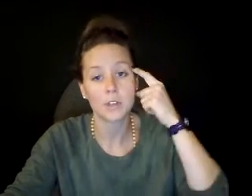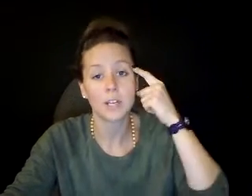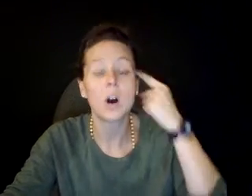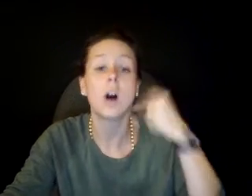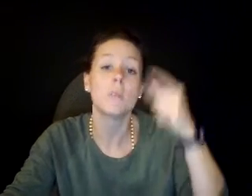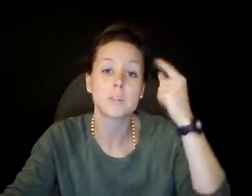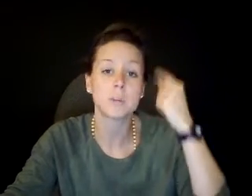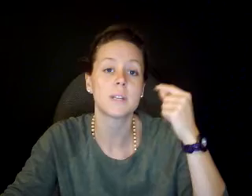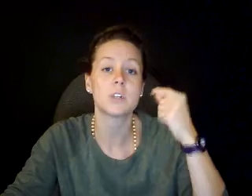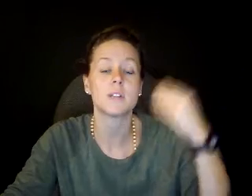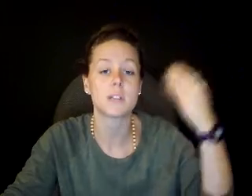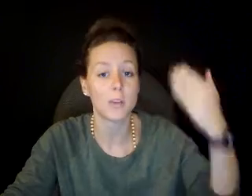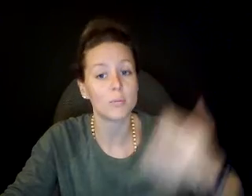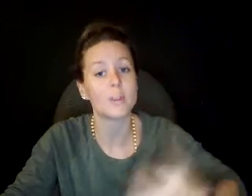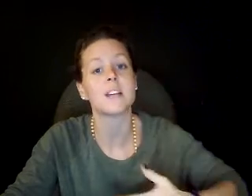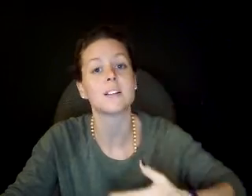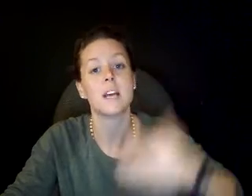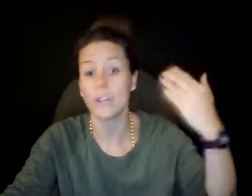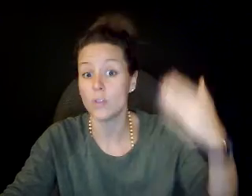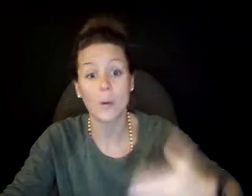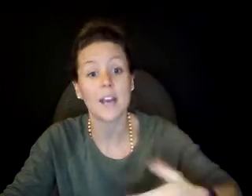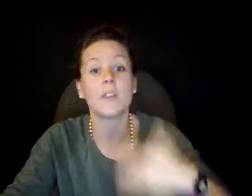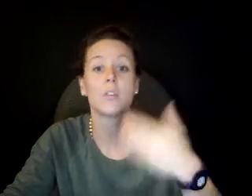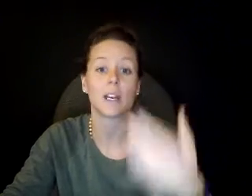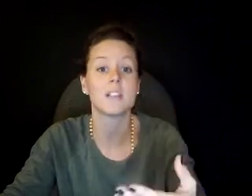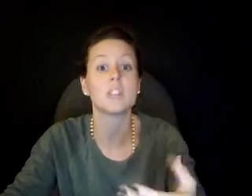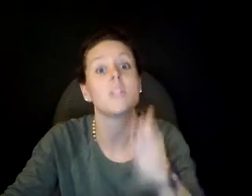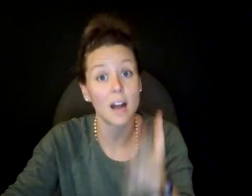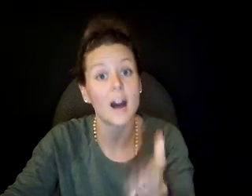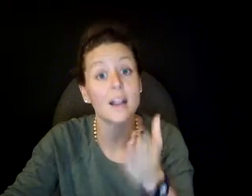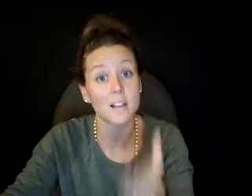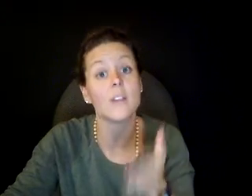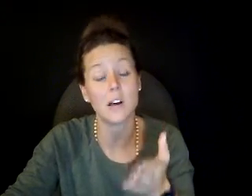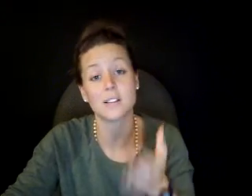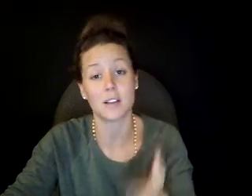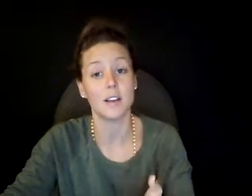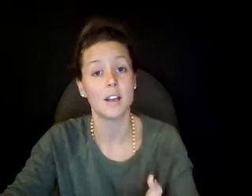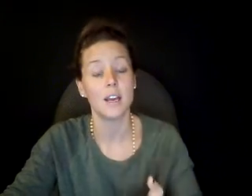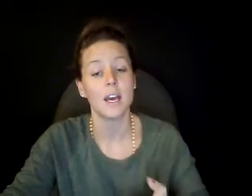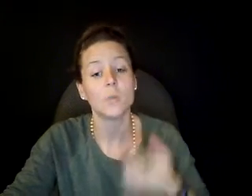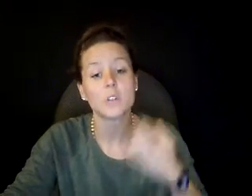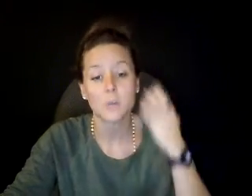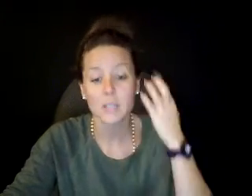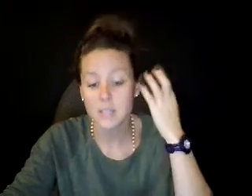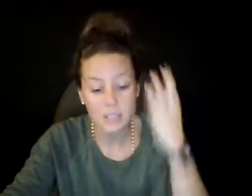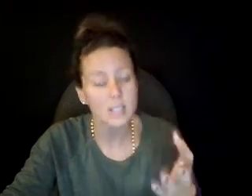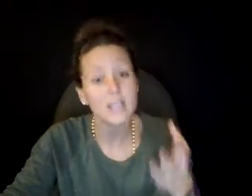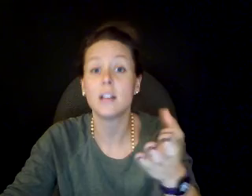forgive all misperceptions that we have placed in the way of the recognition that I love God's Son. And once we see in